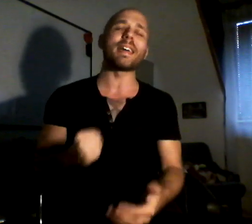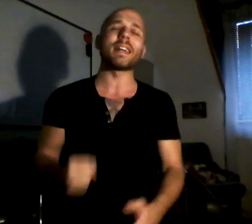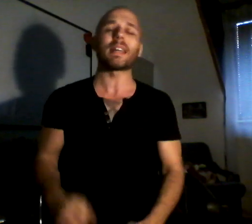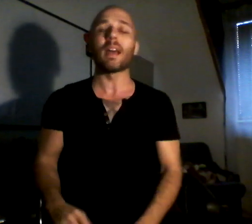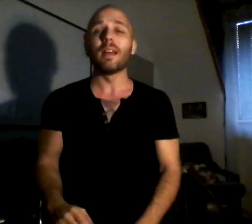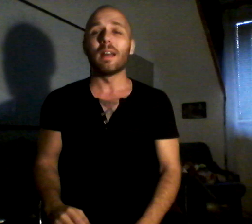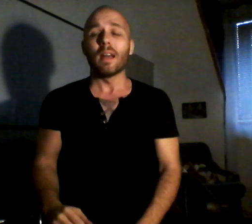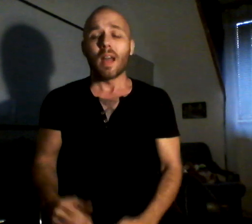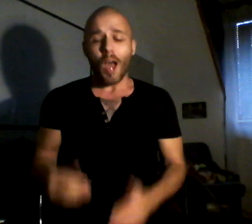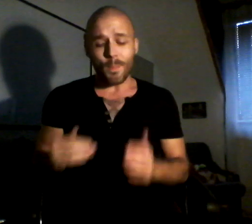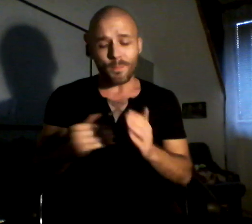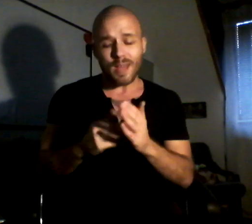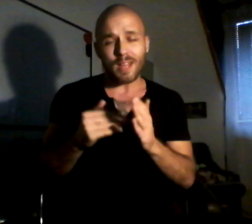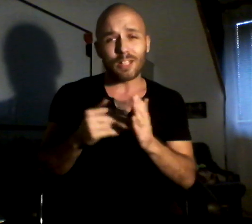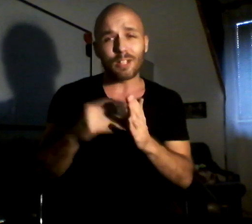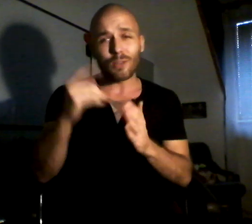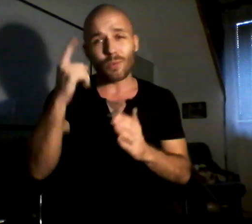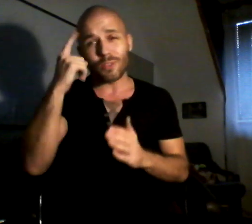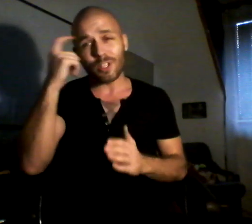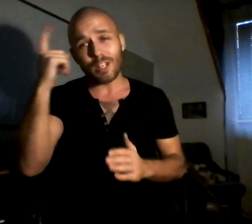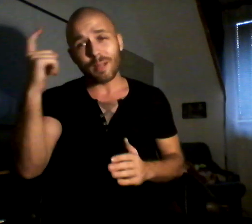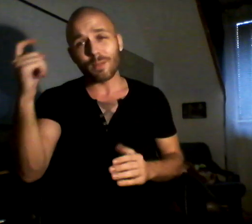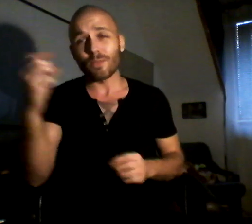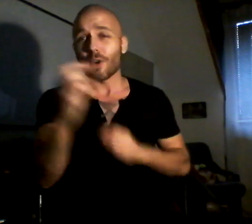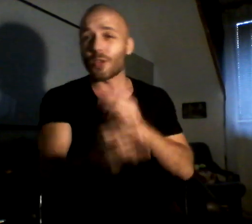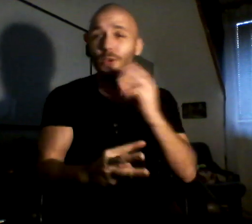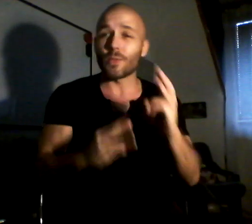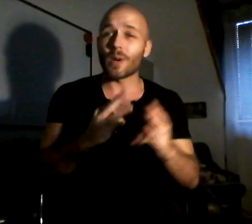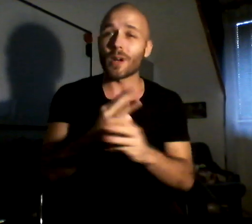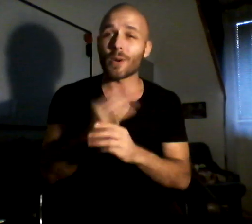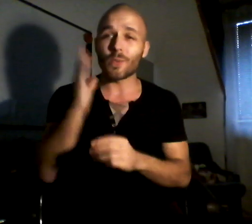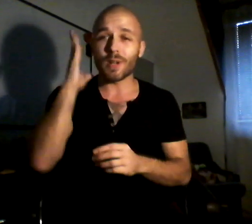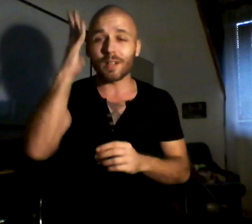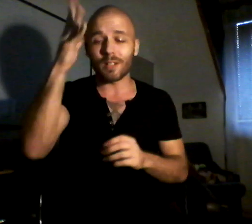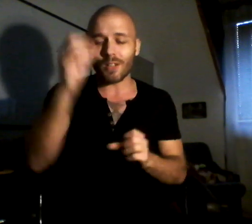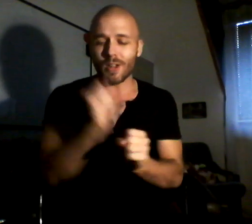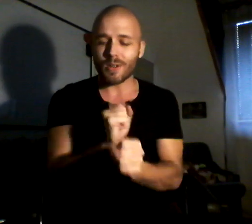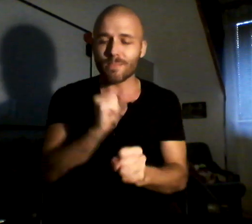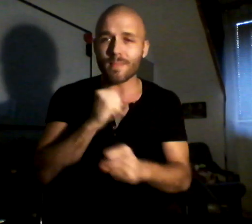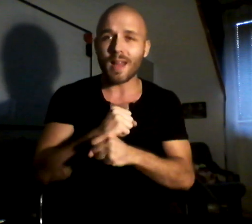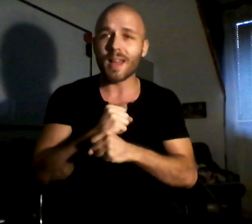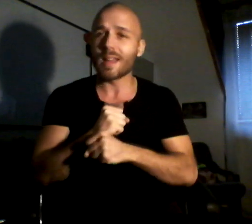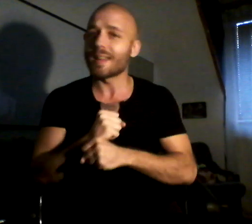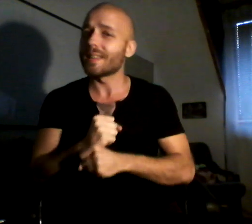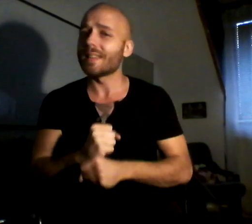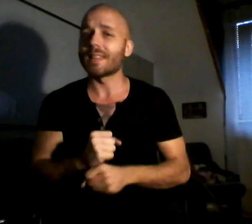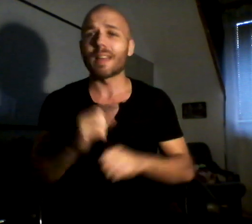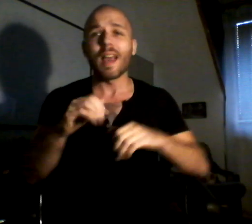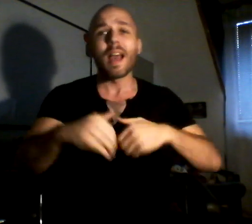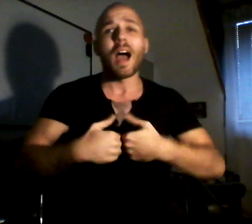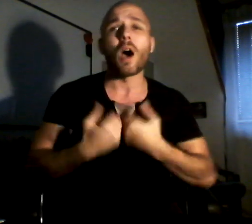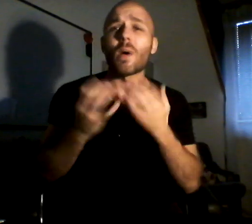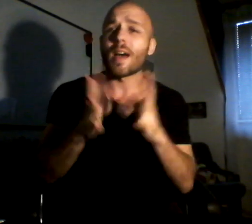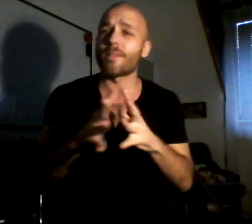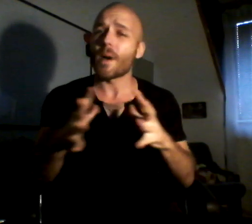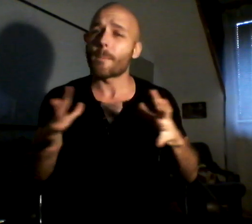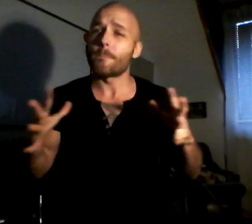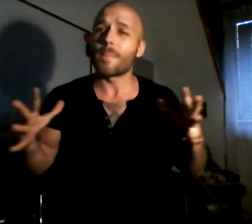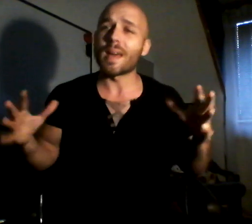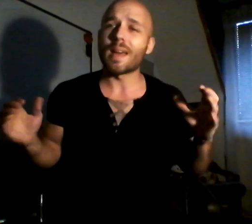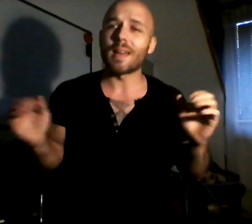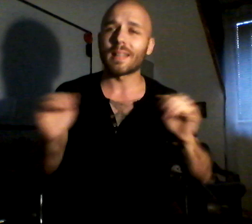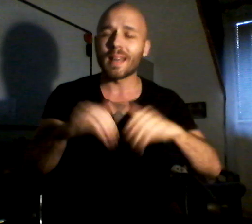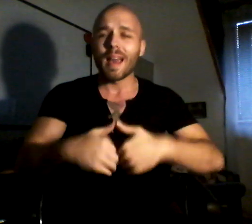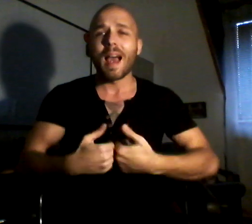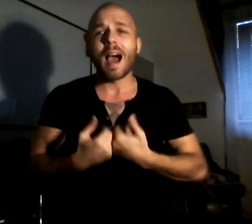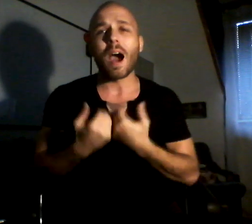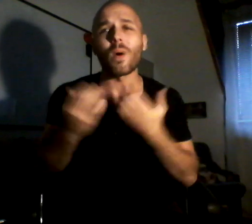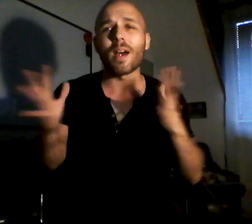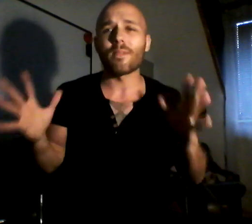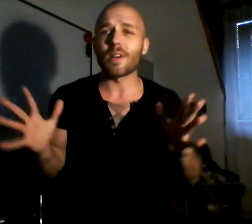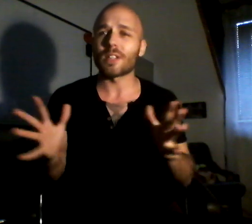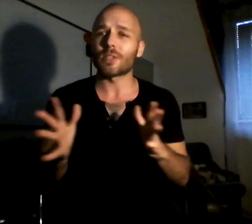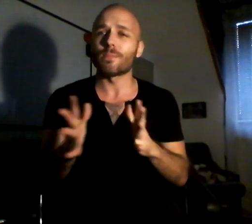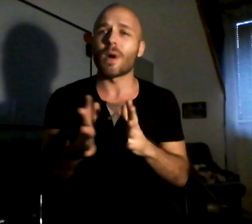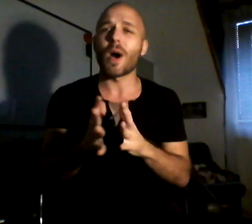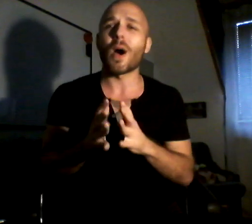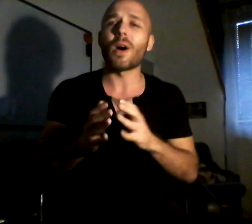A million dreams of the world we're gonna make. However big, however small,